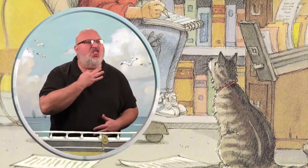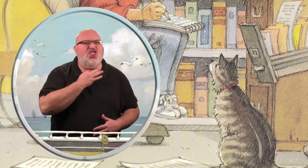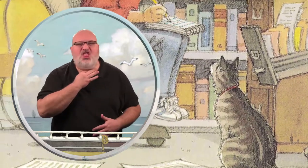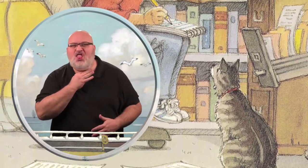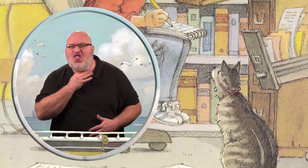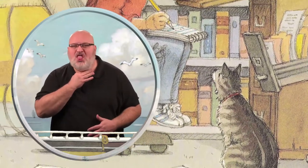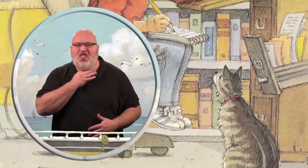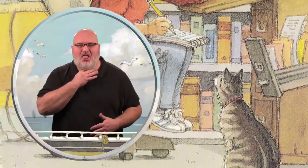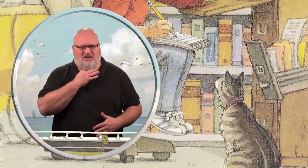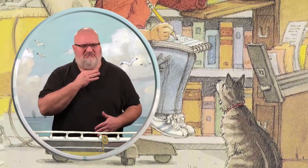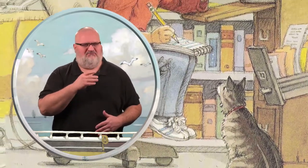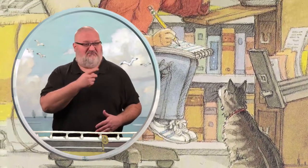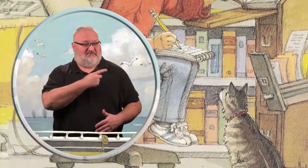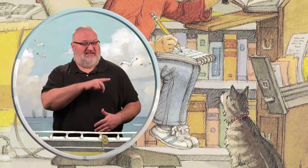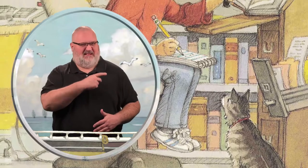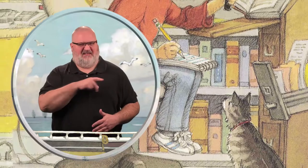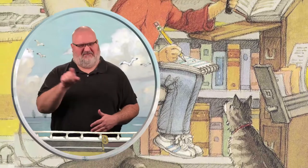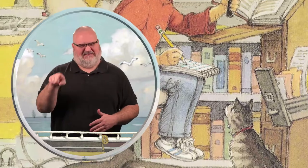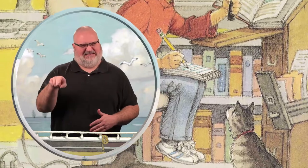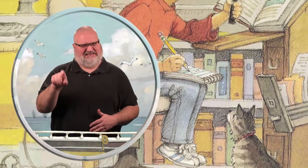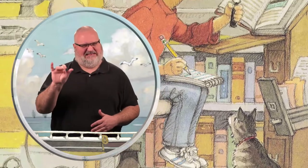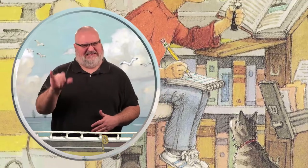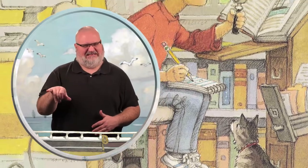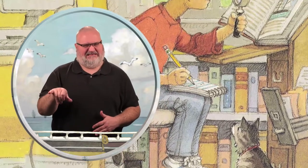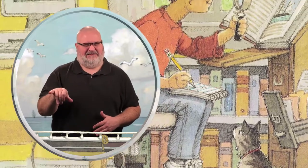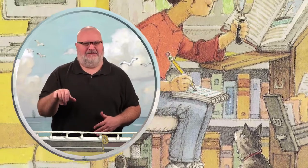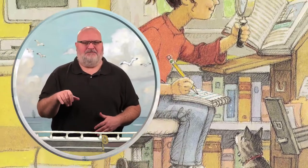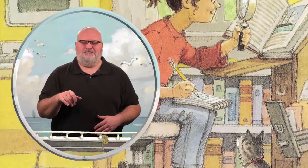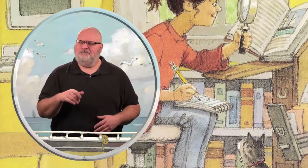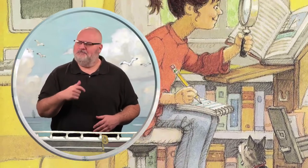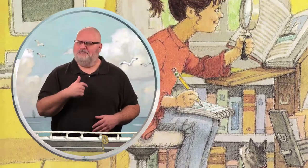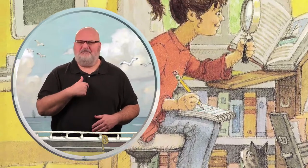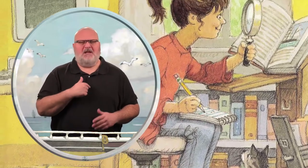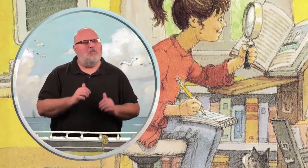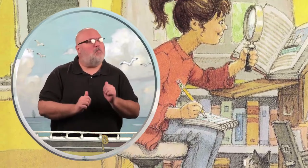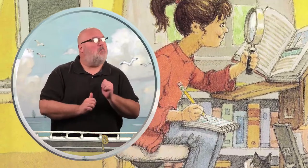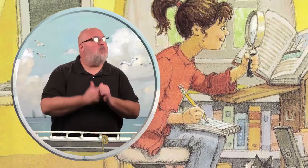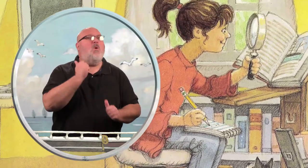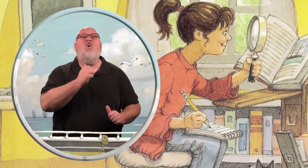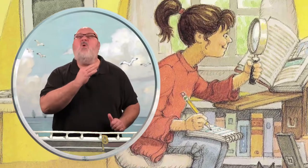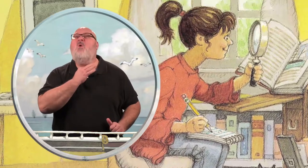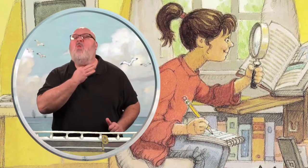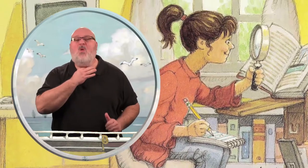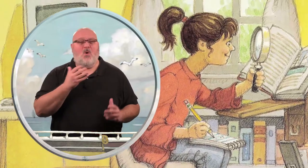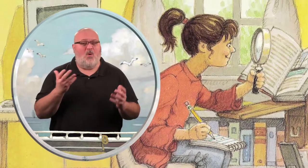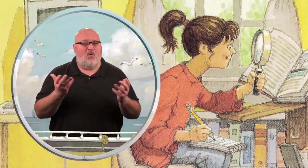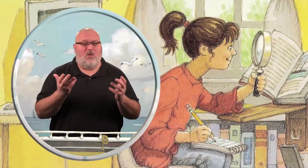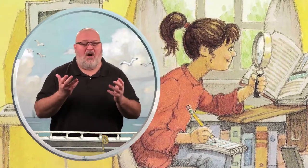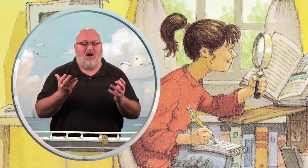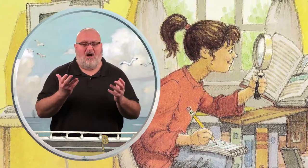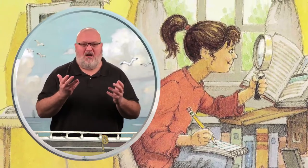He says I was born curious, which is just what a detective needs to be.